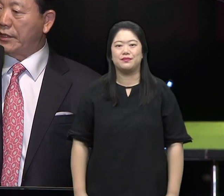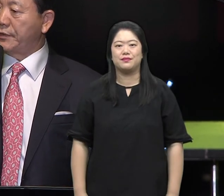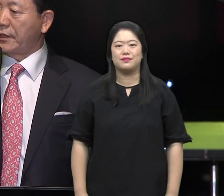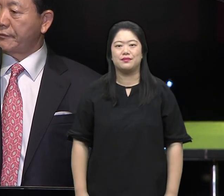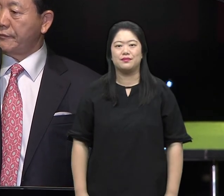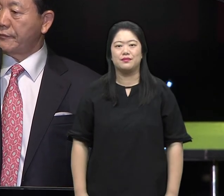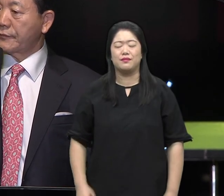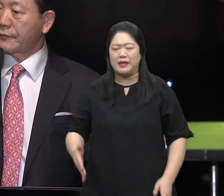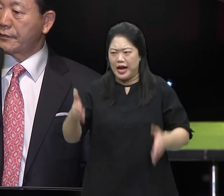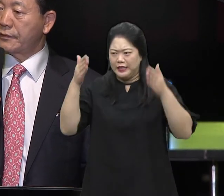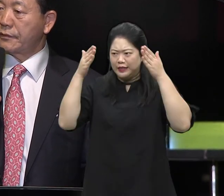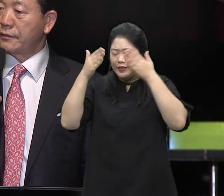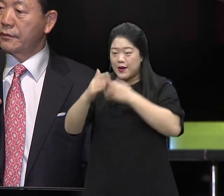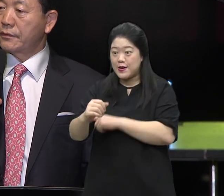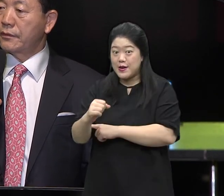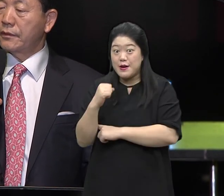But you can't save the world with that.